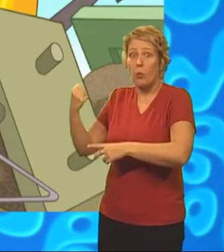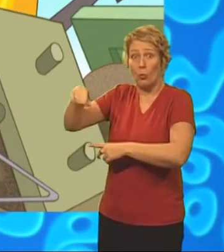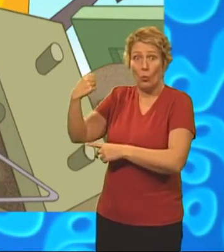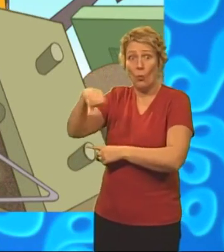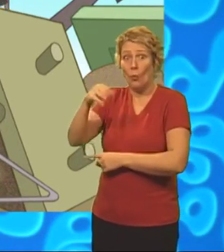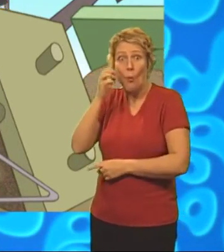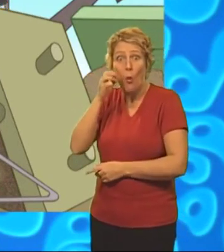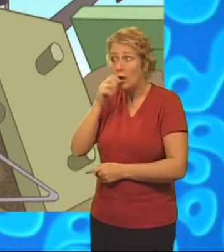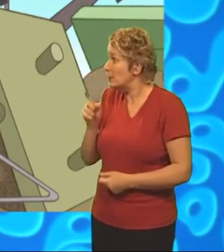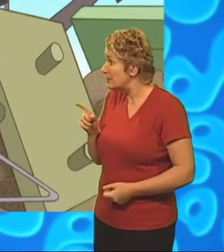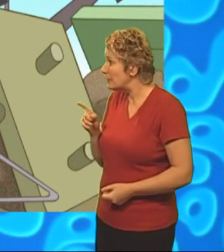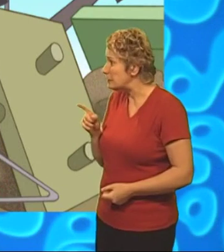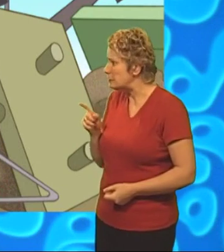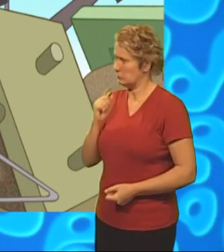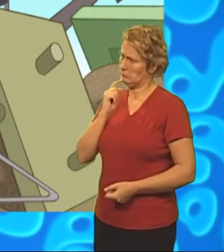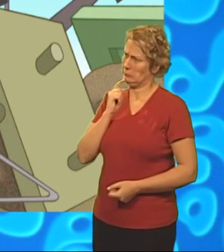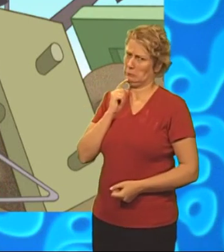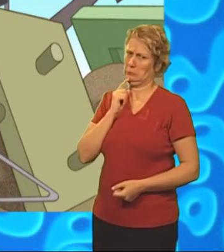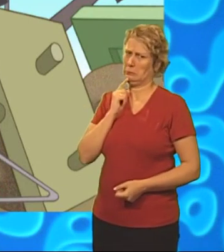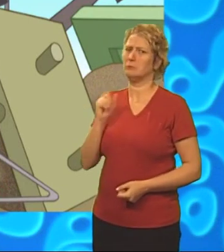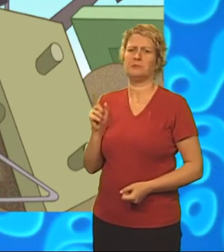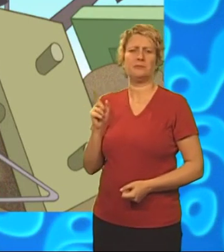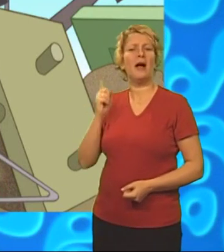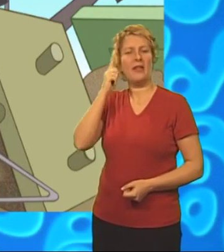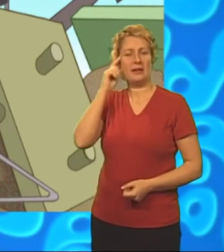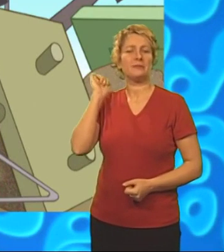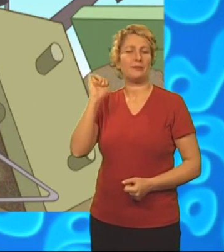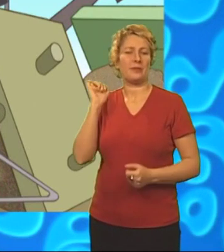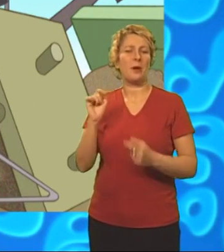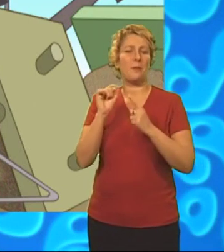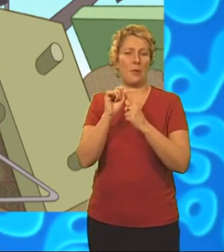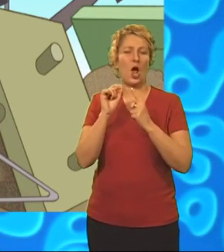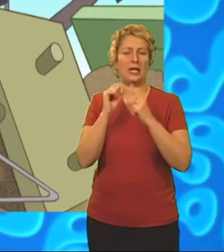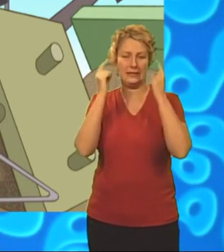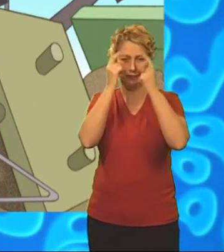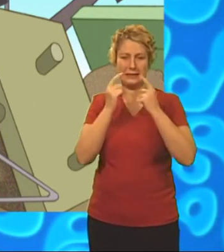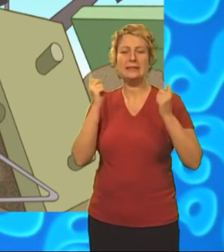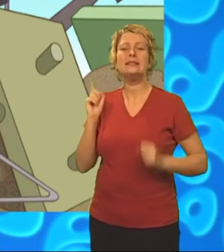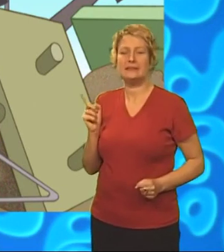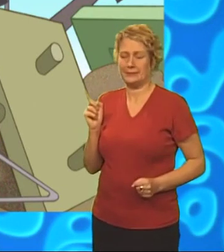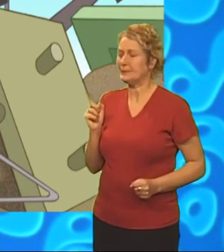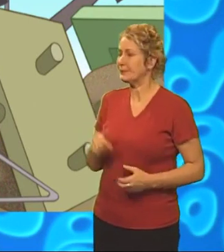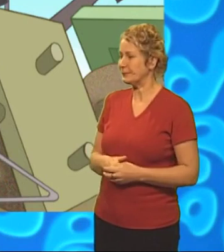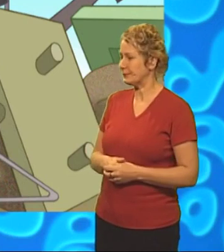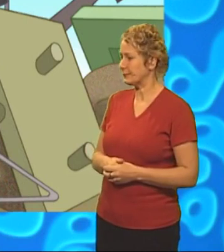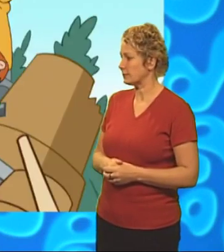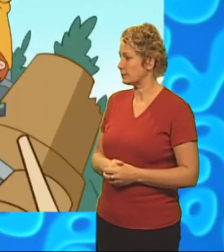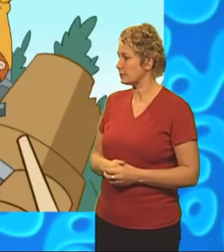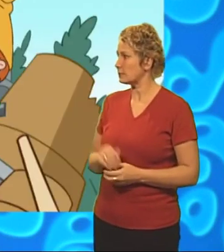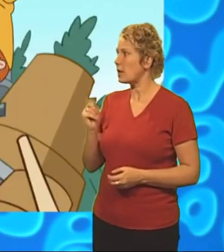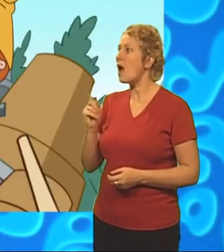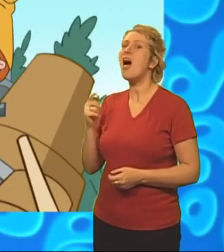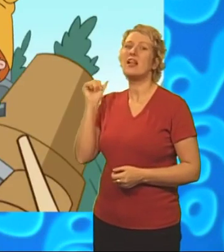watering can, I think. Hmm. I think this must belong to Percy, Gnome. Oh, that's right.